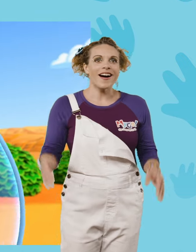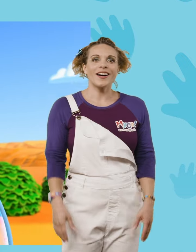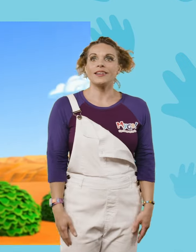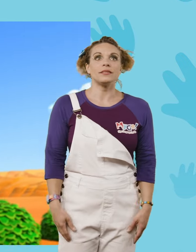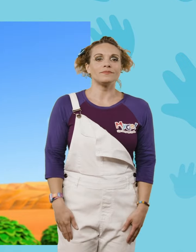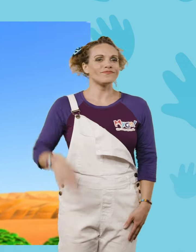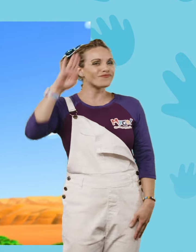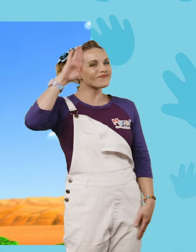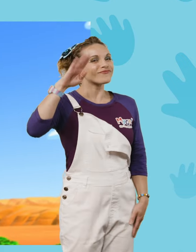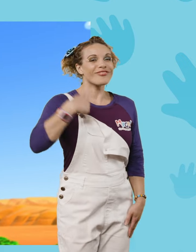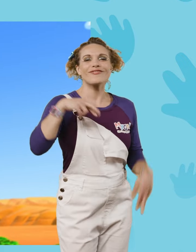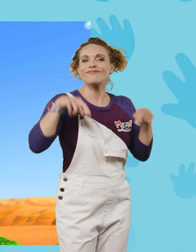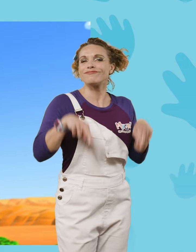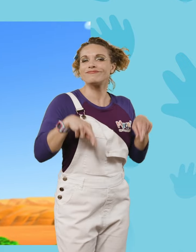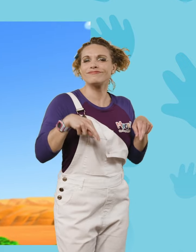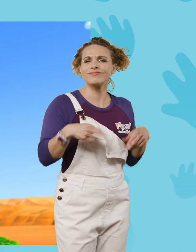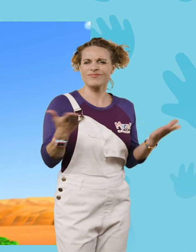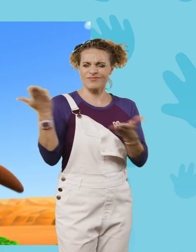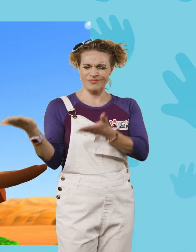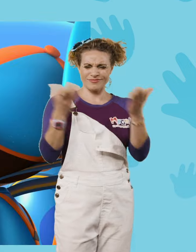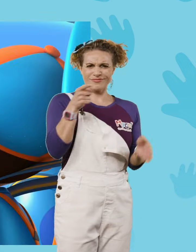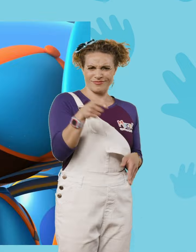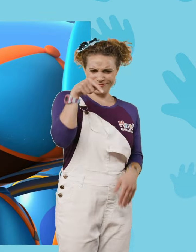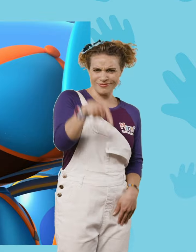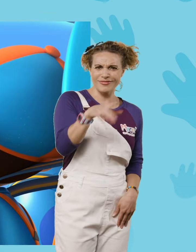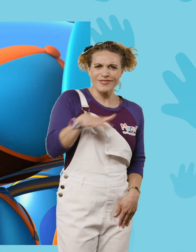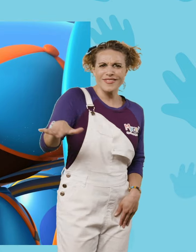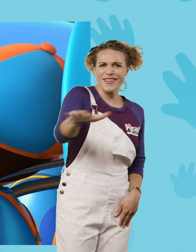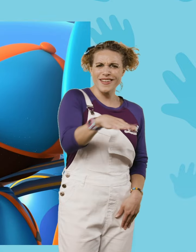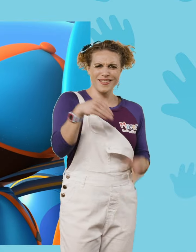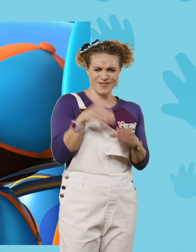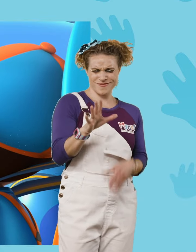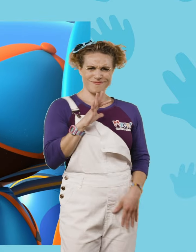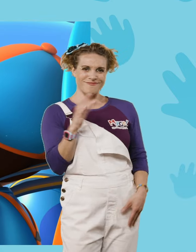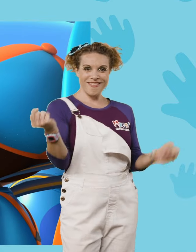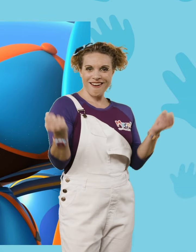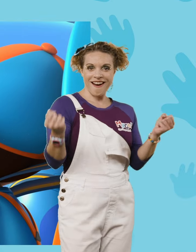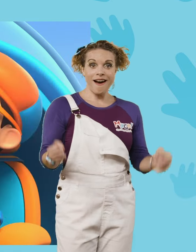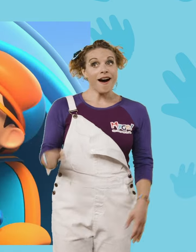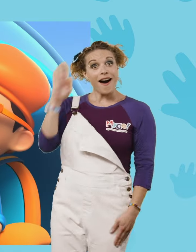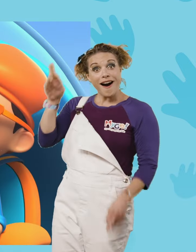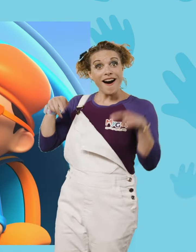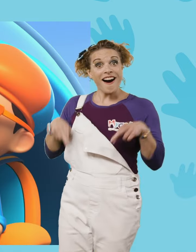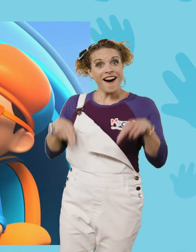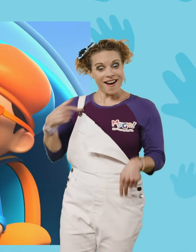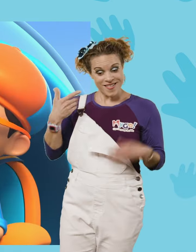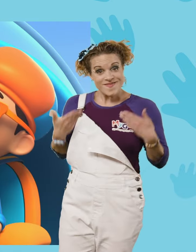Hi there, I'm Rooney. What brings you to these parts in your cool-looking car? Hi, Rooney. It's